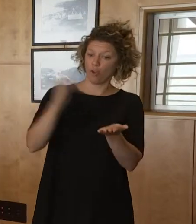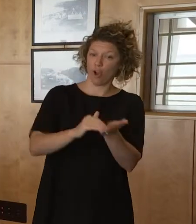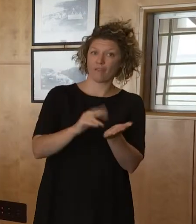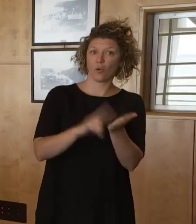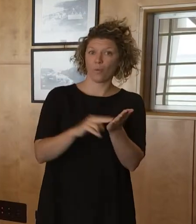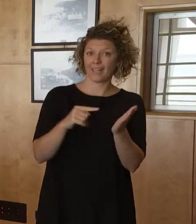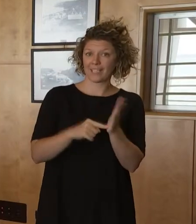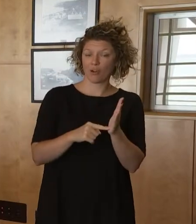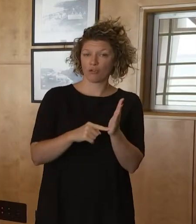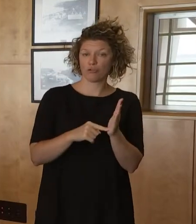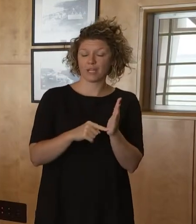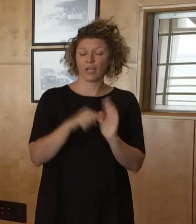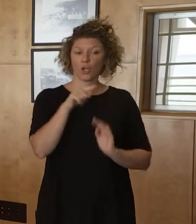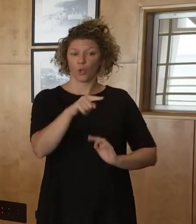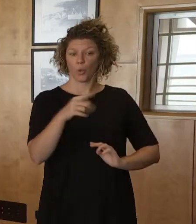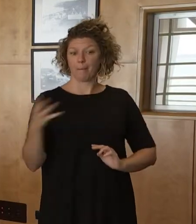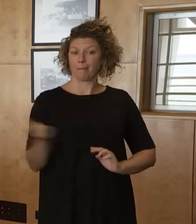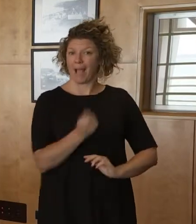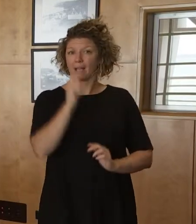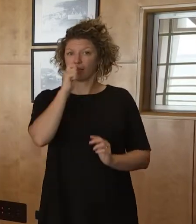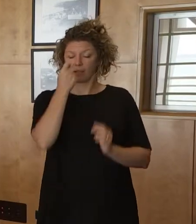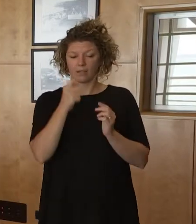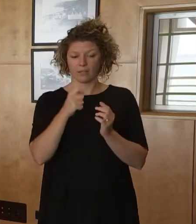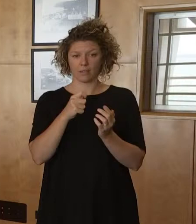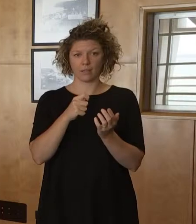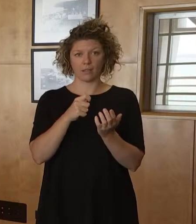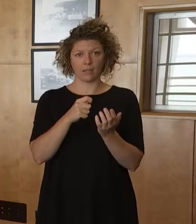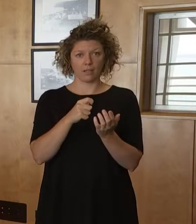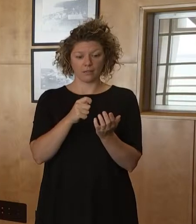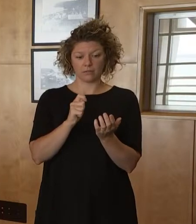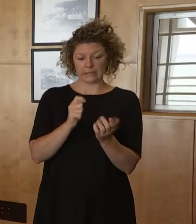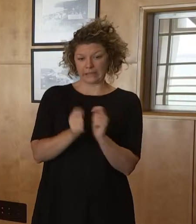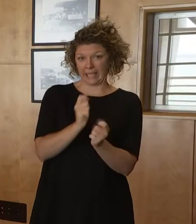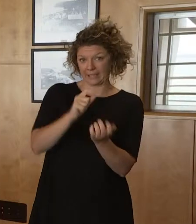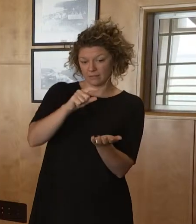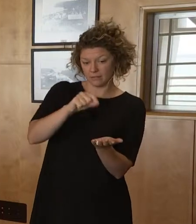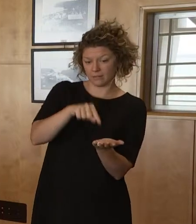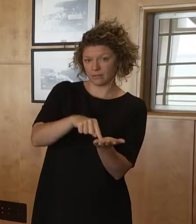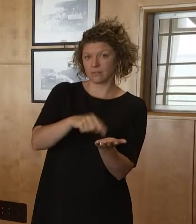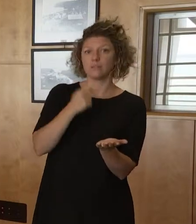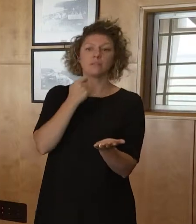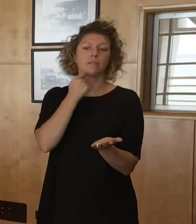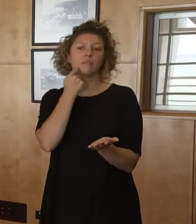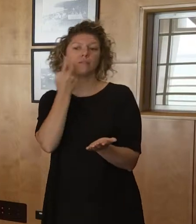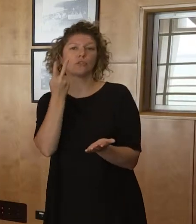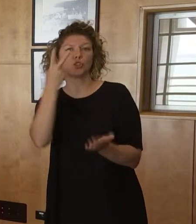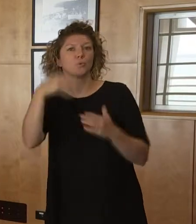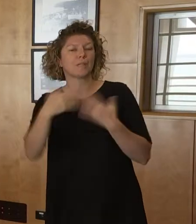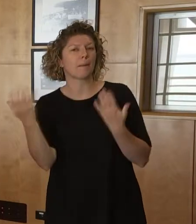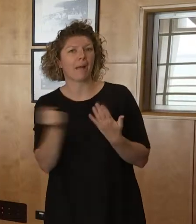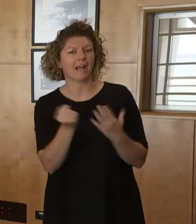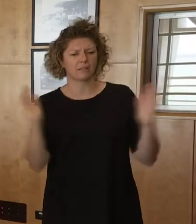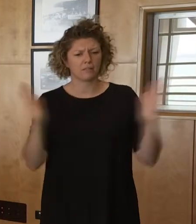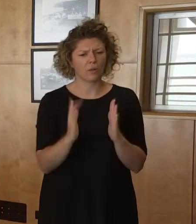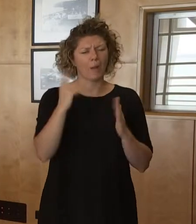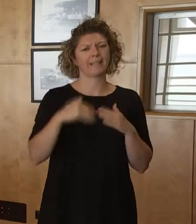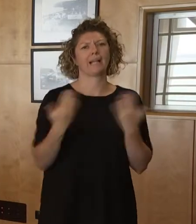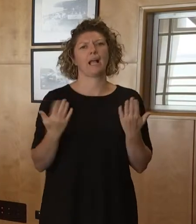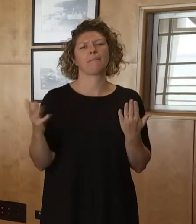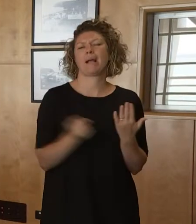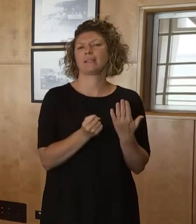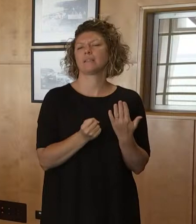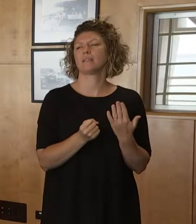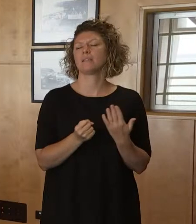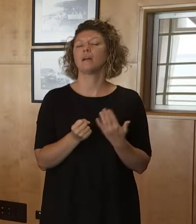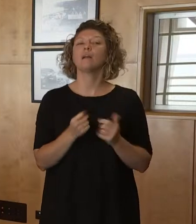Has that changed? Yeah, so we spoke about that earlier in the week. And I asked if the information could please be changed so that people realise the importance